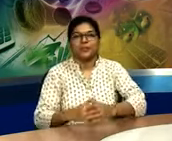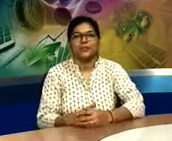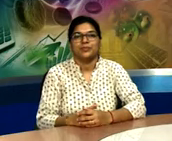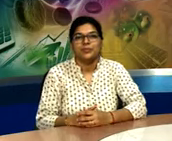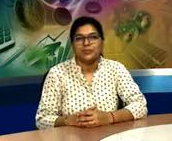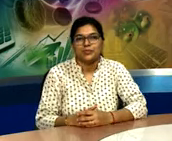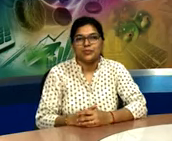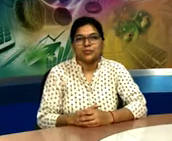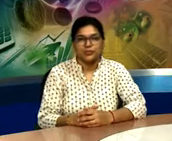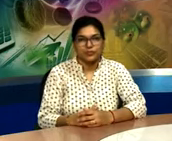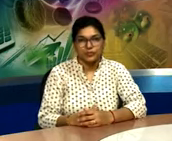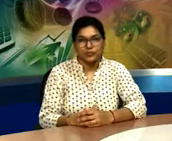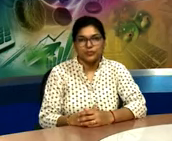starts paining.